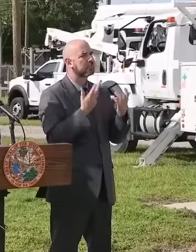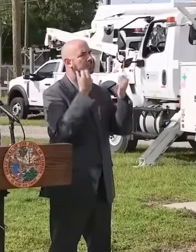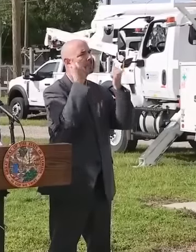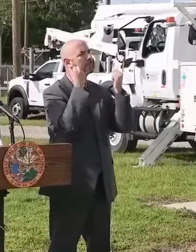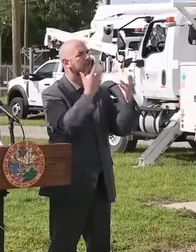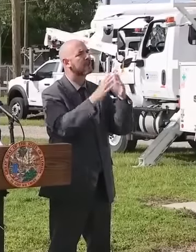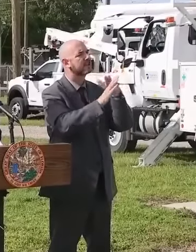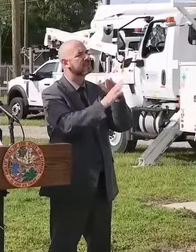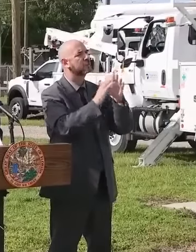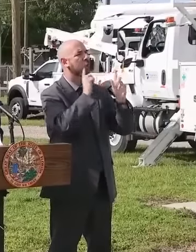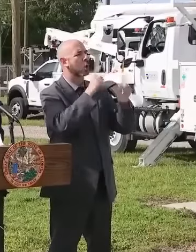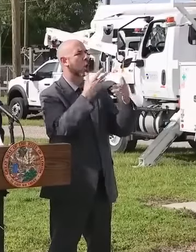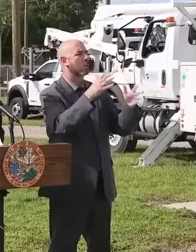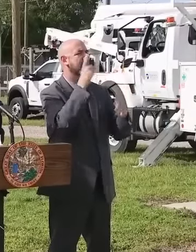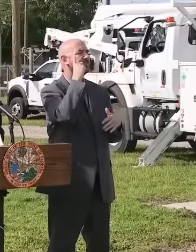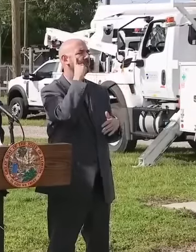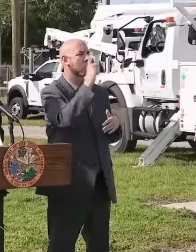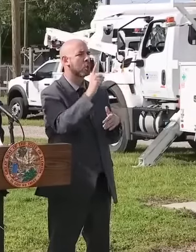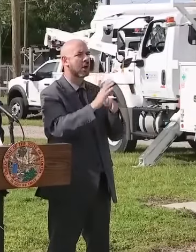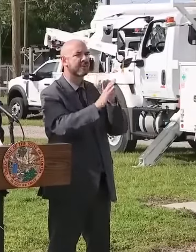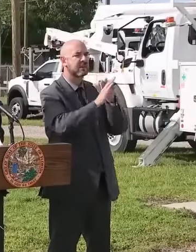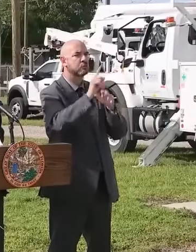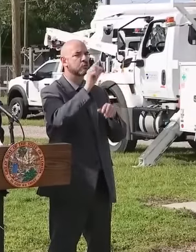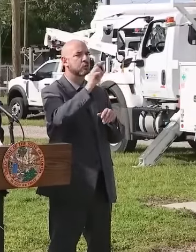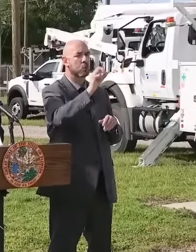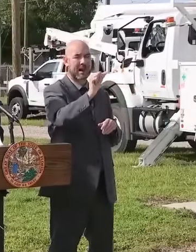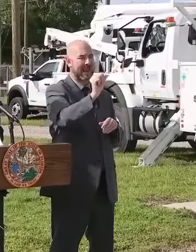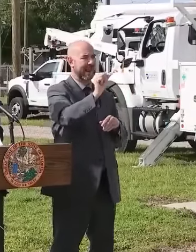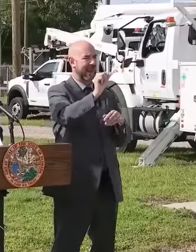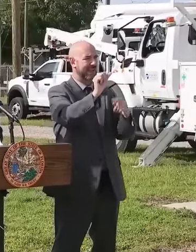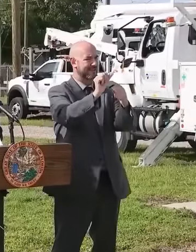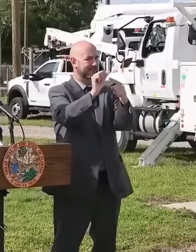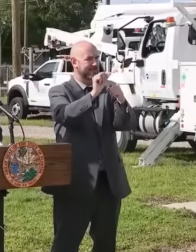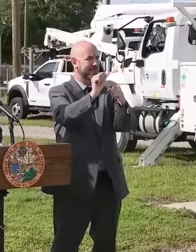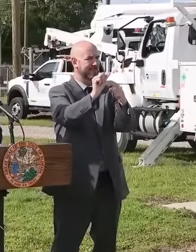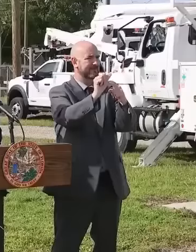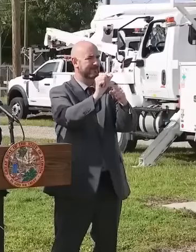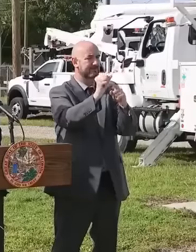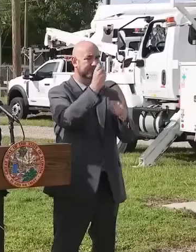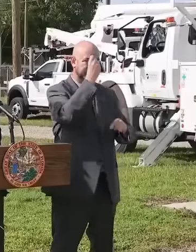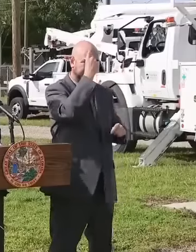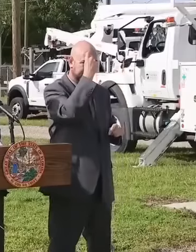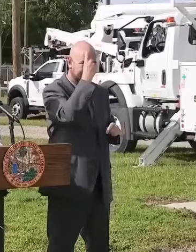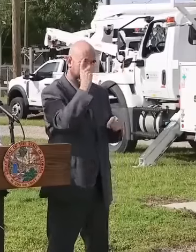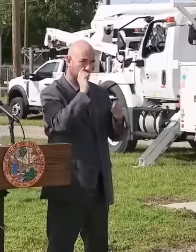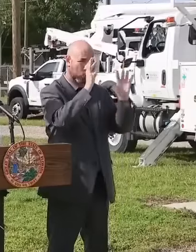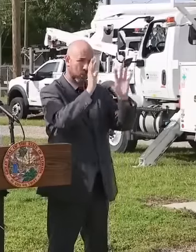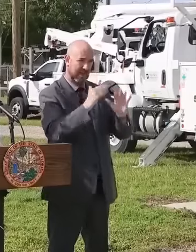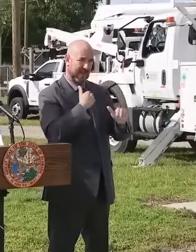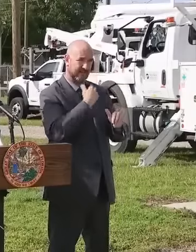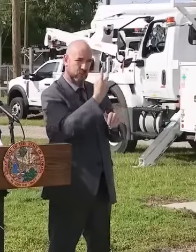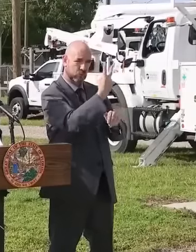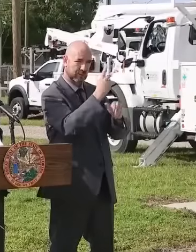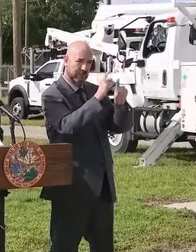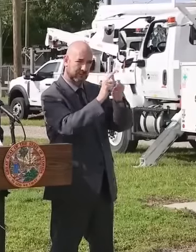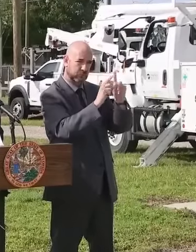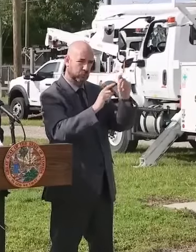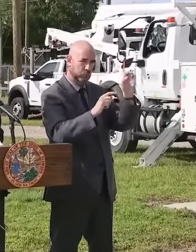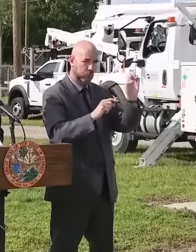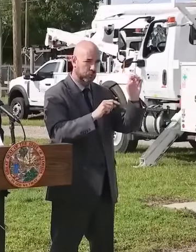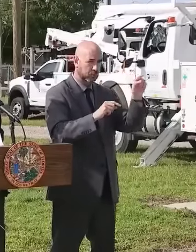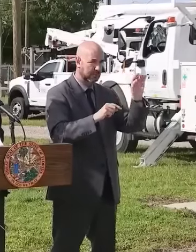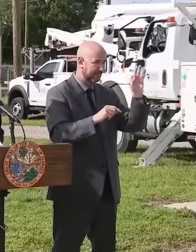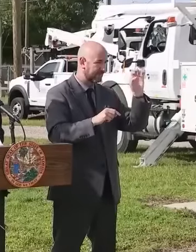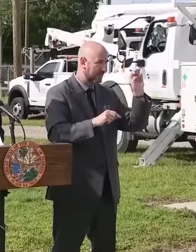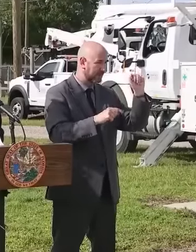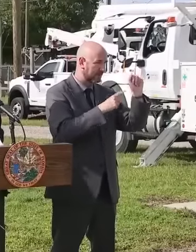There are two different zones that relate to weather. There is FEMA flood zones, and yes, there